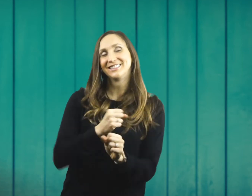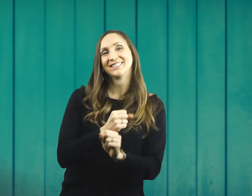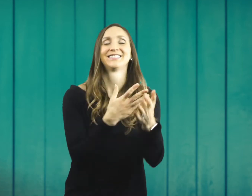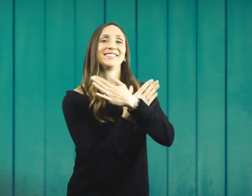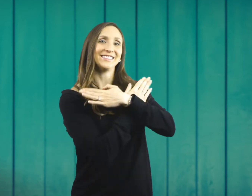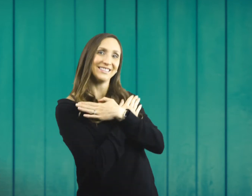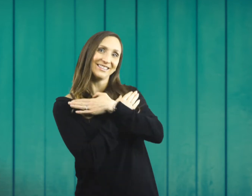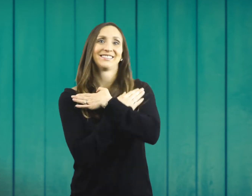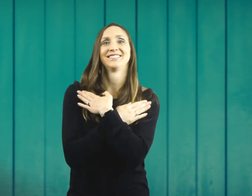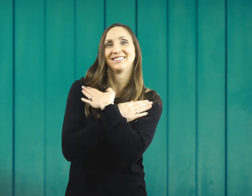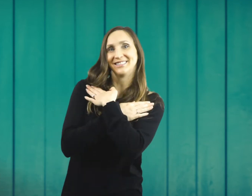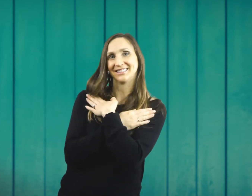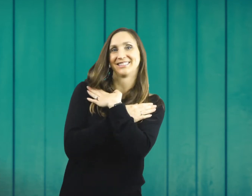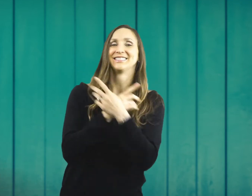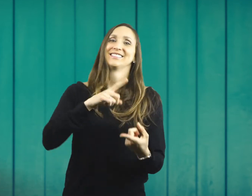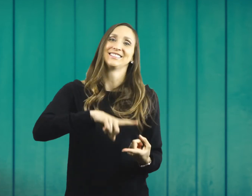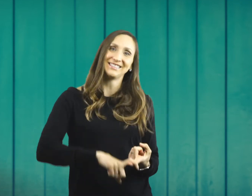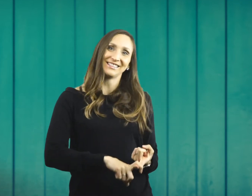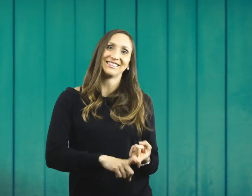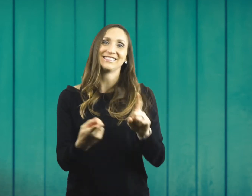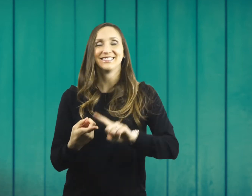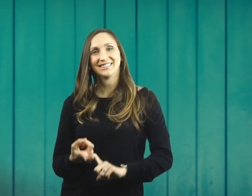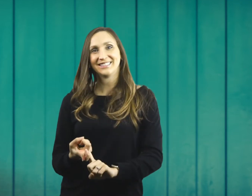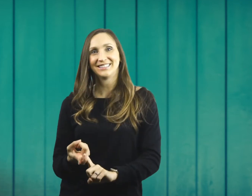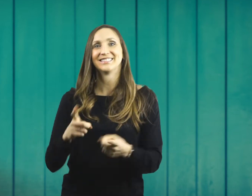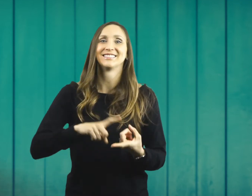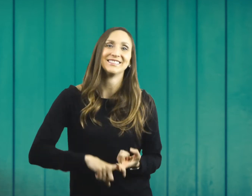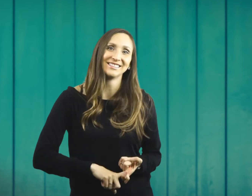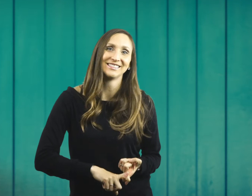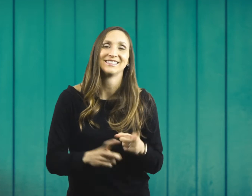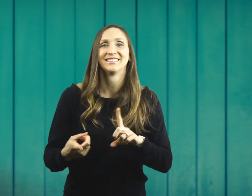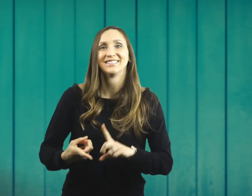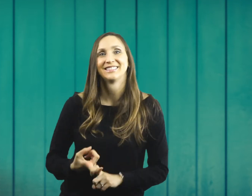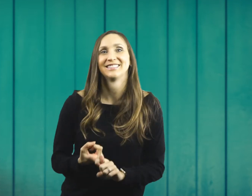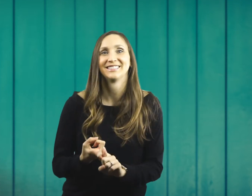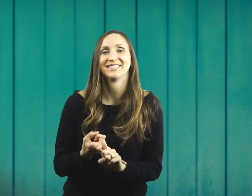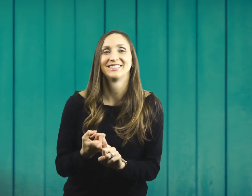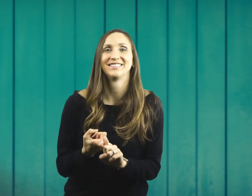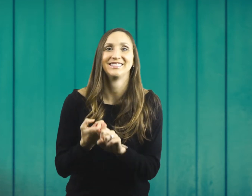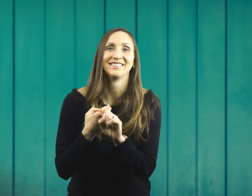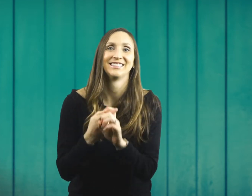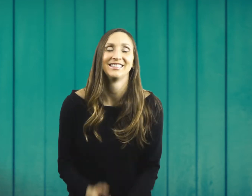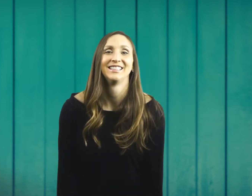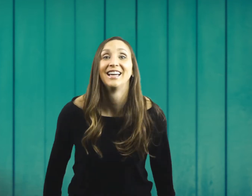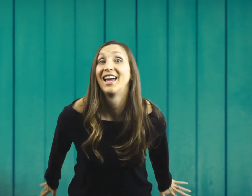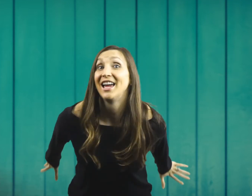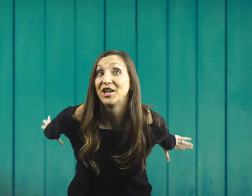me, and he loves me so, and he is my friend forever. And it makes me